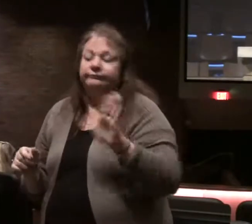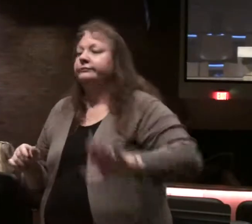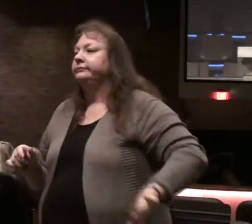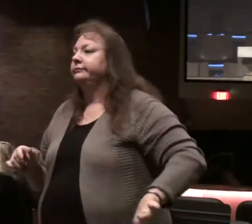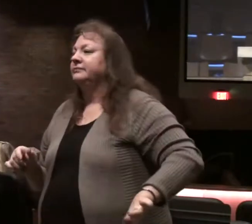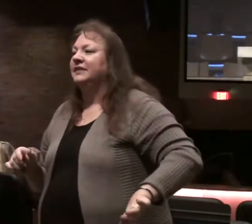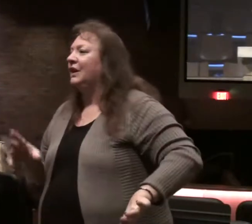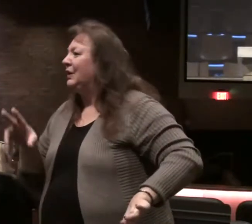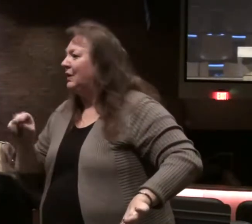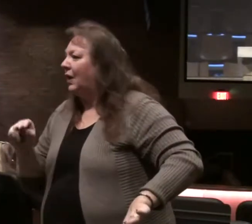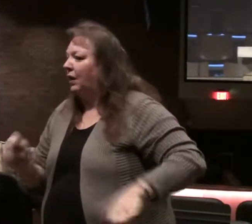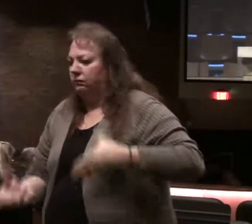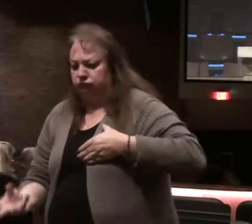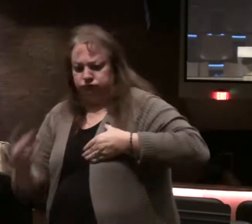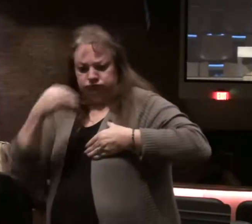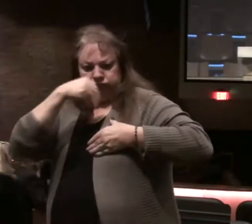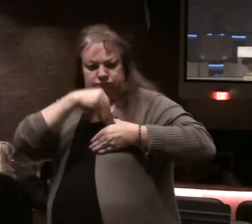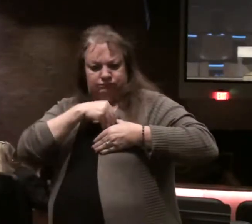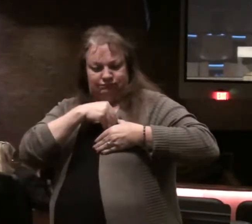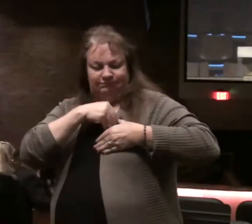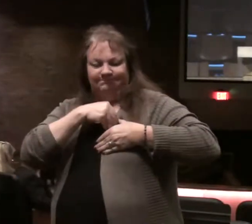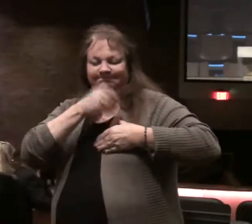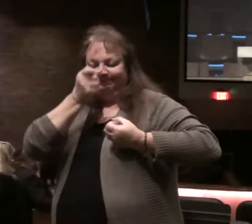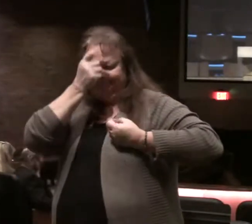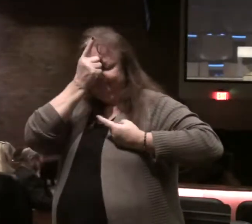but to have God's word within the heart and mind.